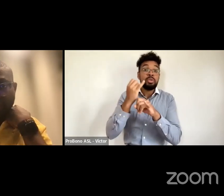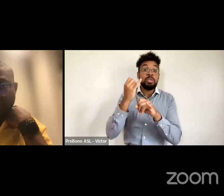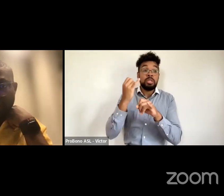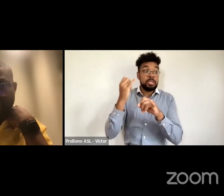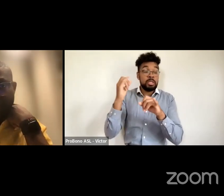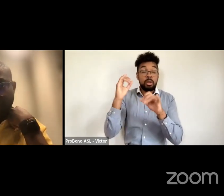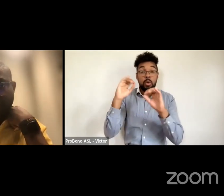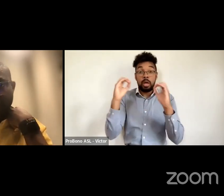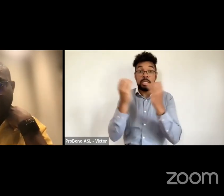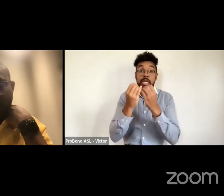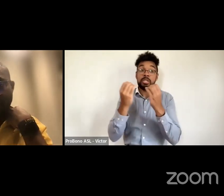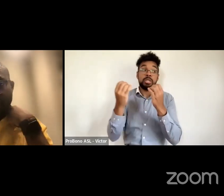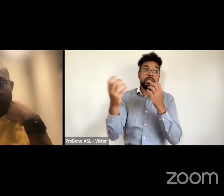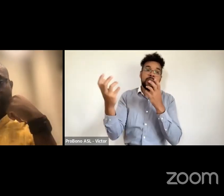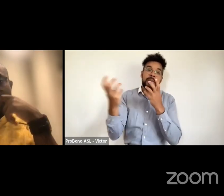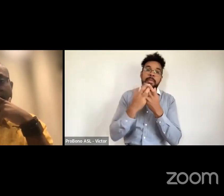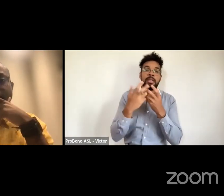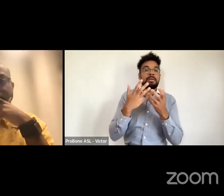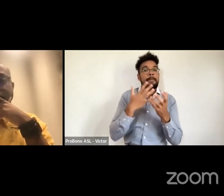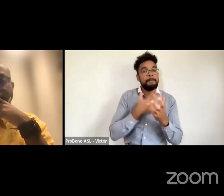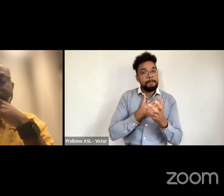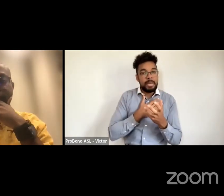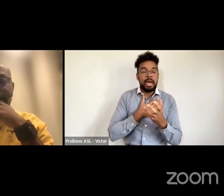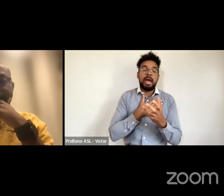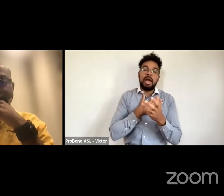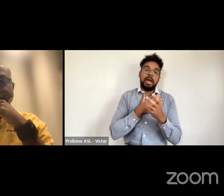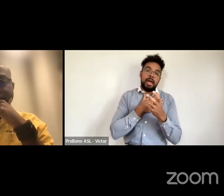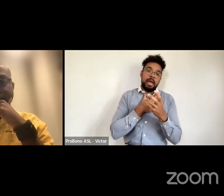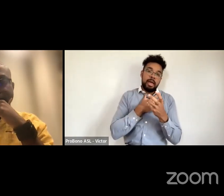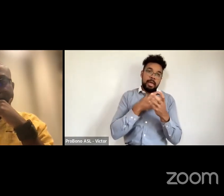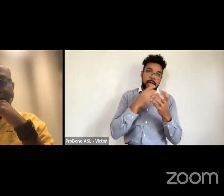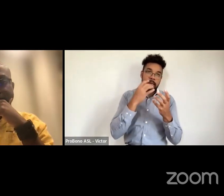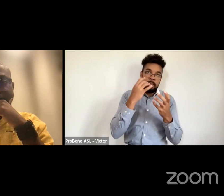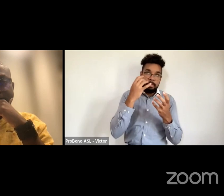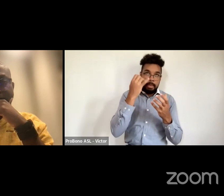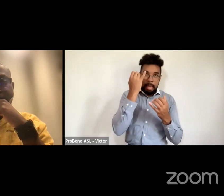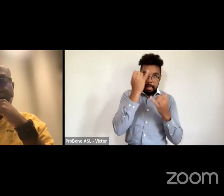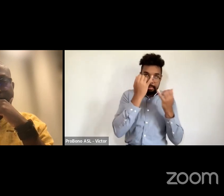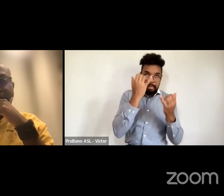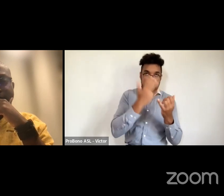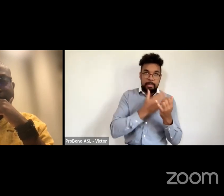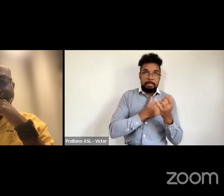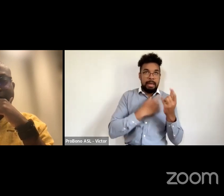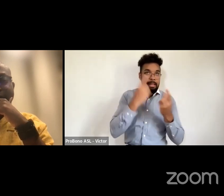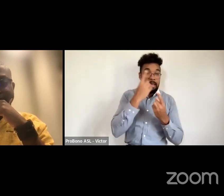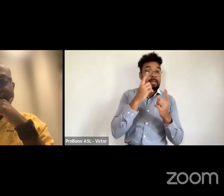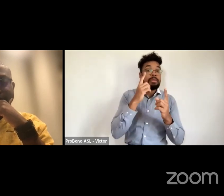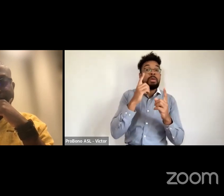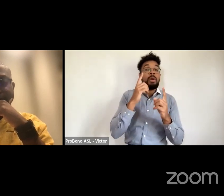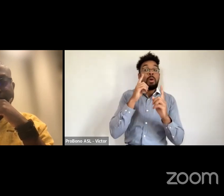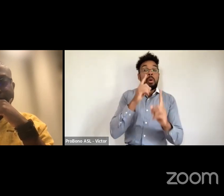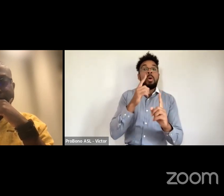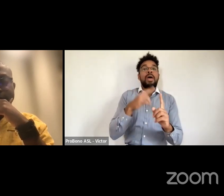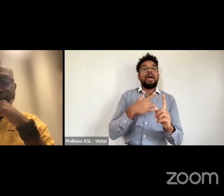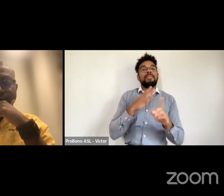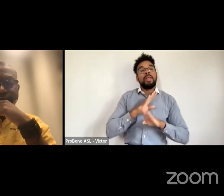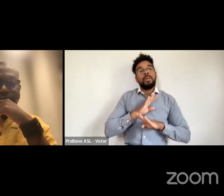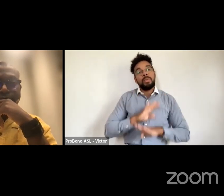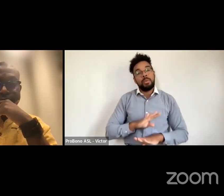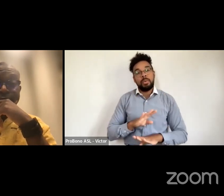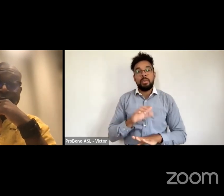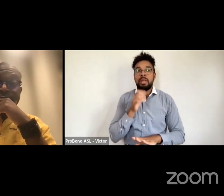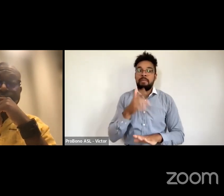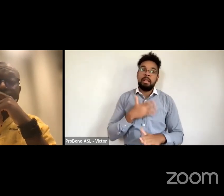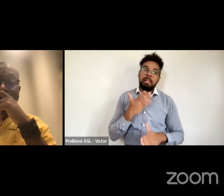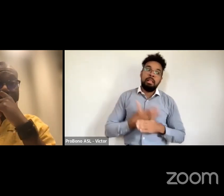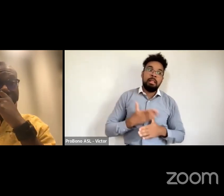some of my thoughts and some of my ideas that would also make me sleep well at night i don't know if that also makes sense